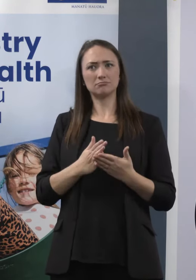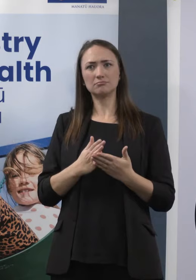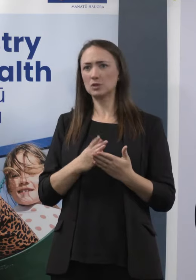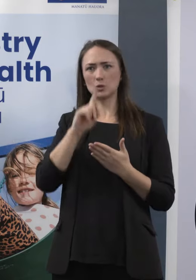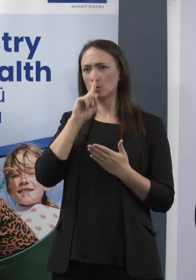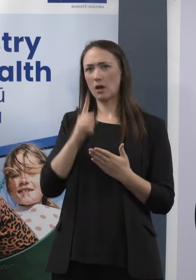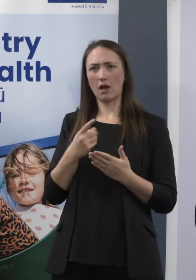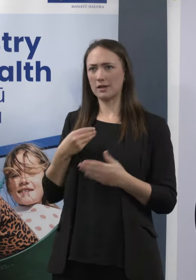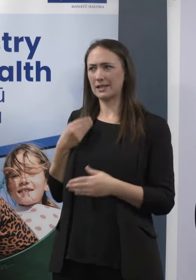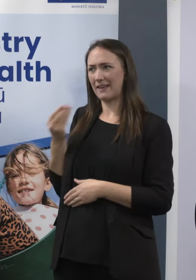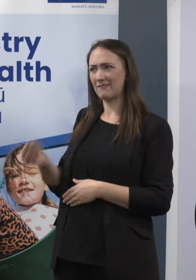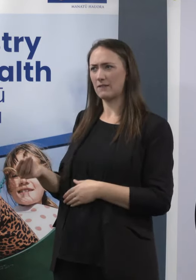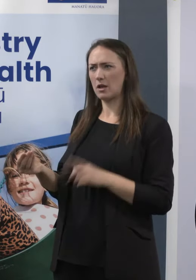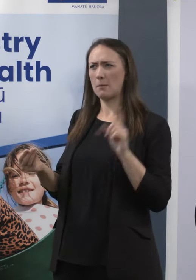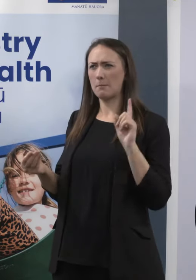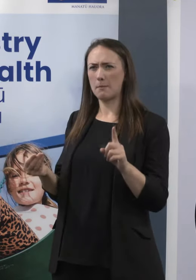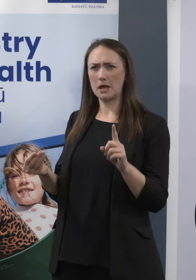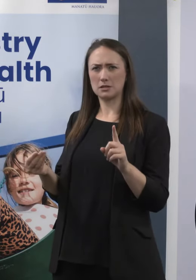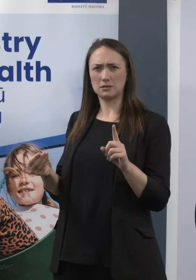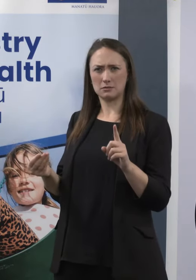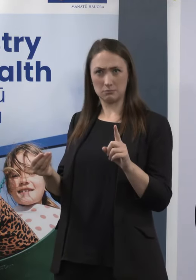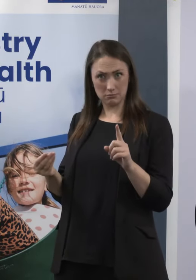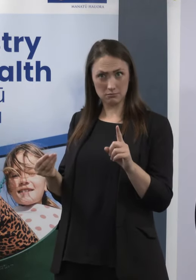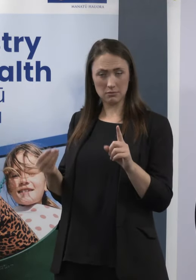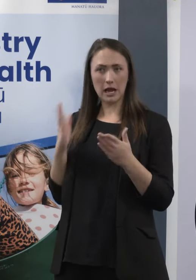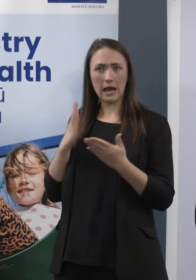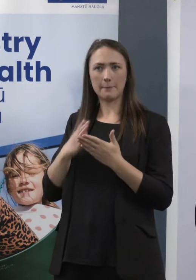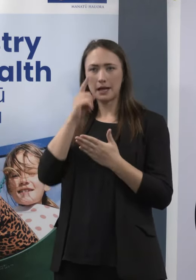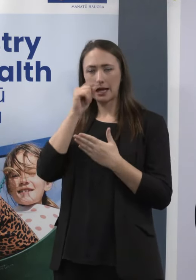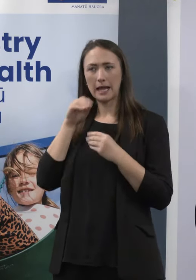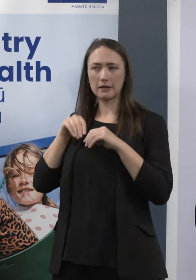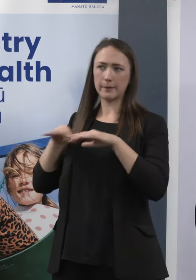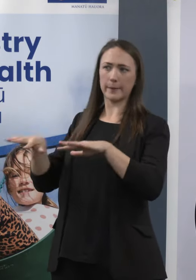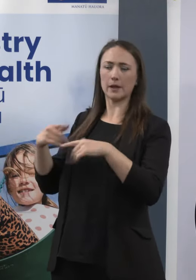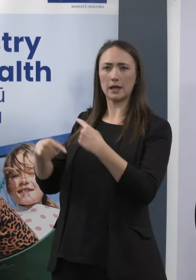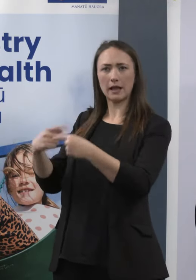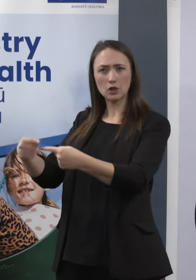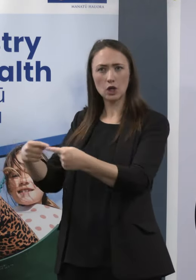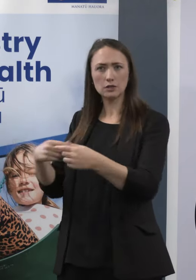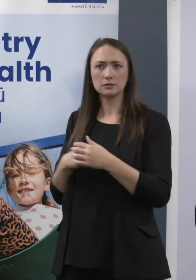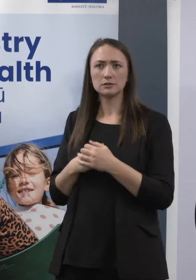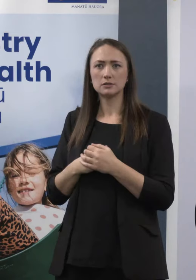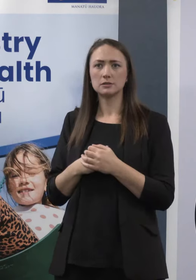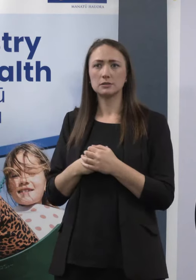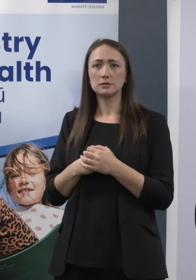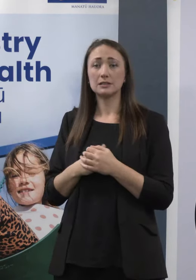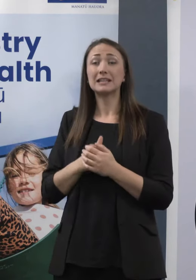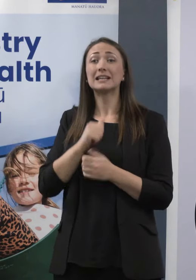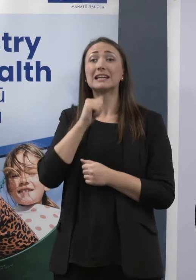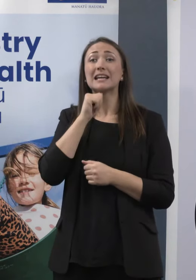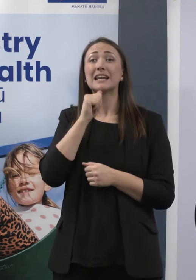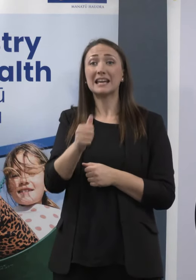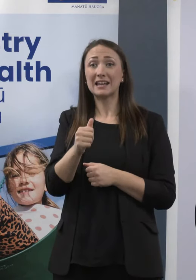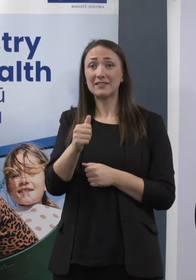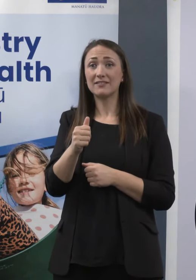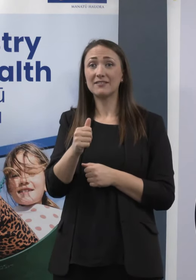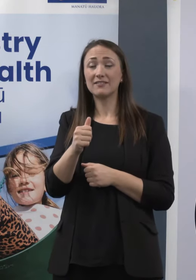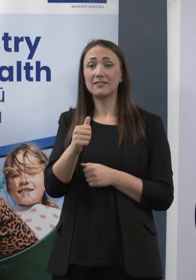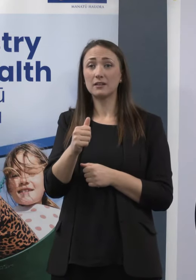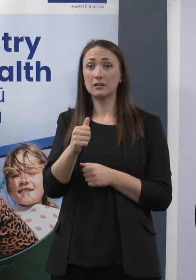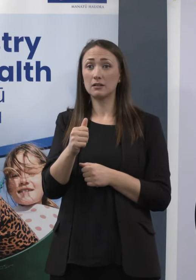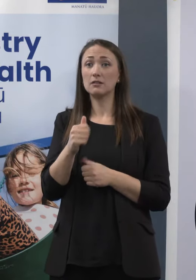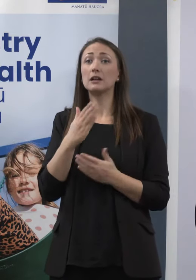probably infectious. Yeah, so if the rapid antigen test is still positive, that means there is viral